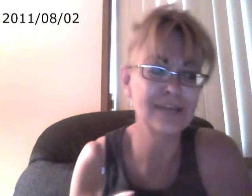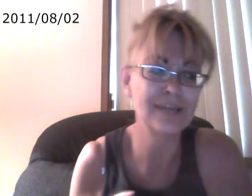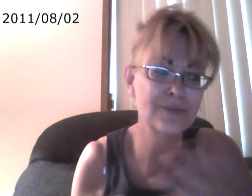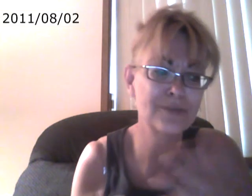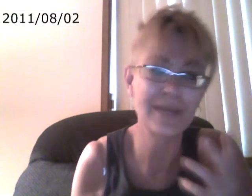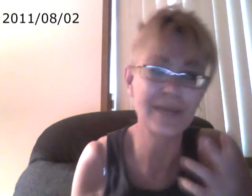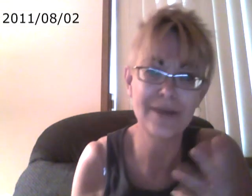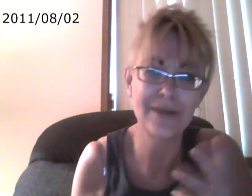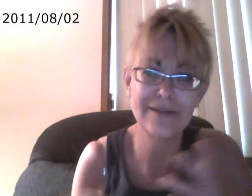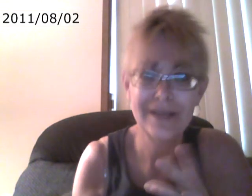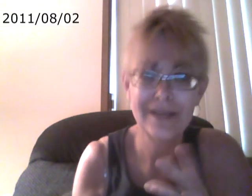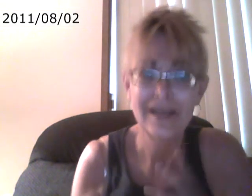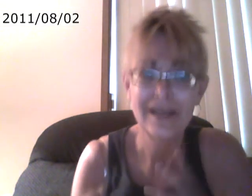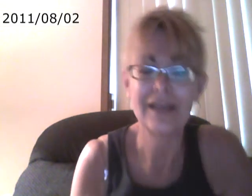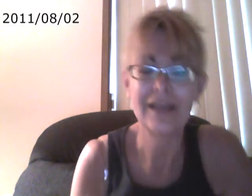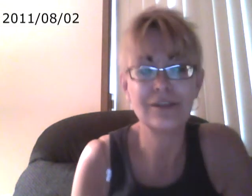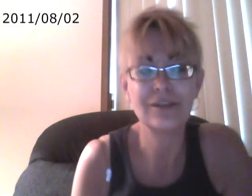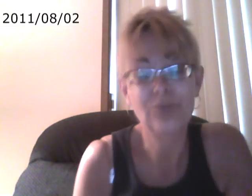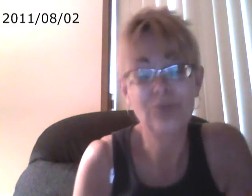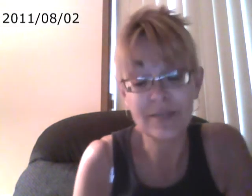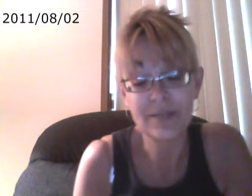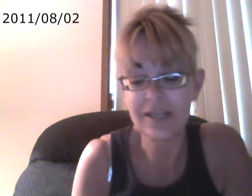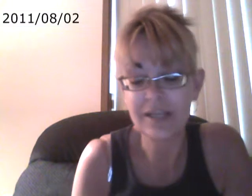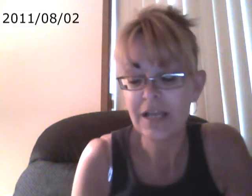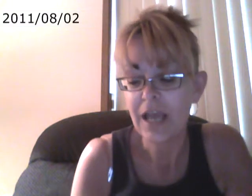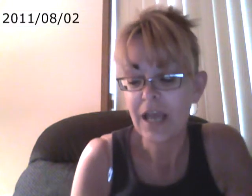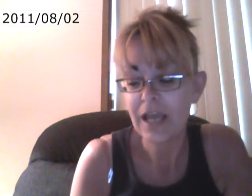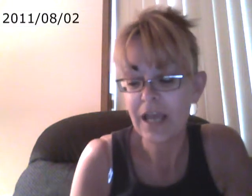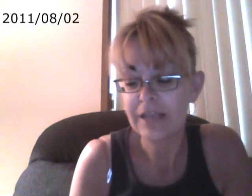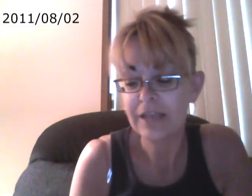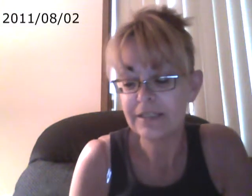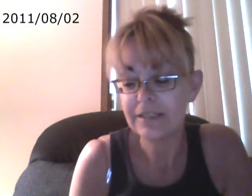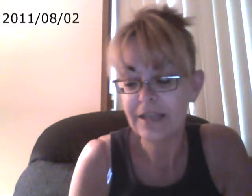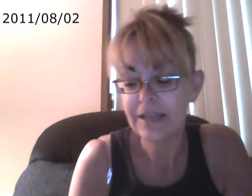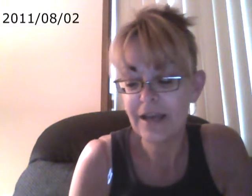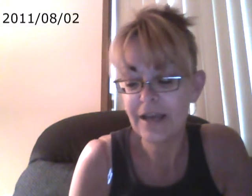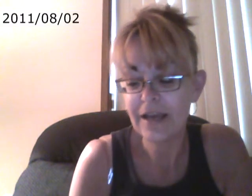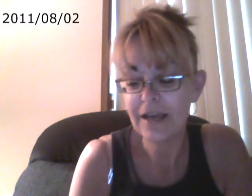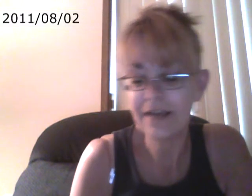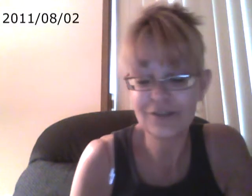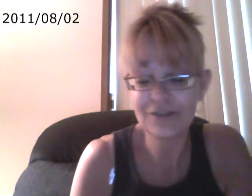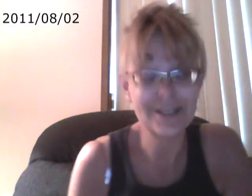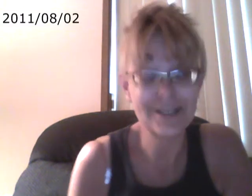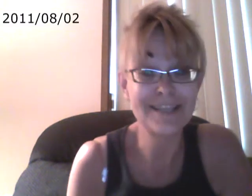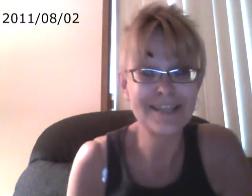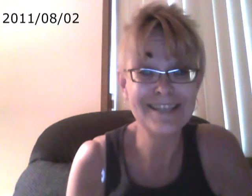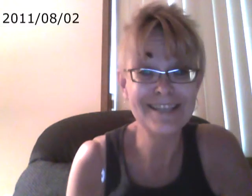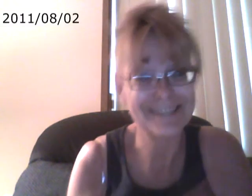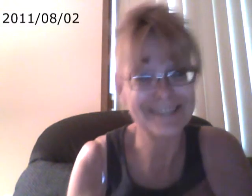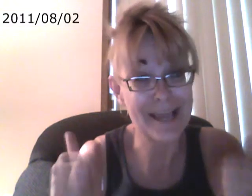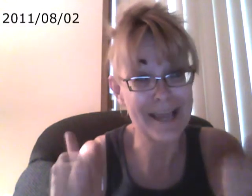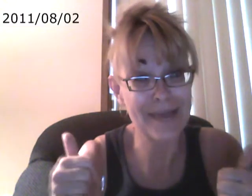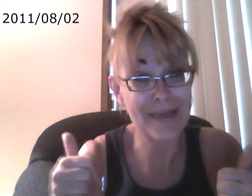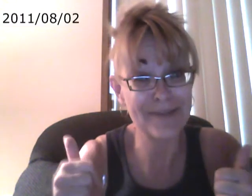with PayPal and the website. And as soon as that's done, I've been running,